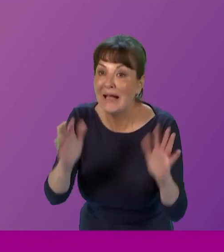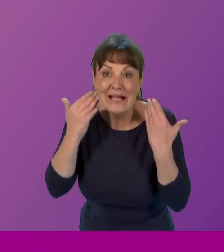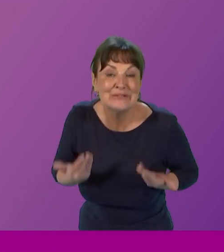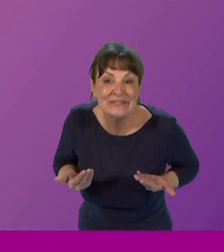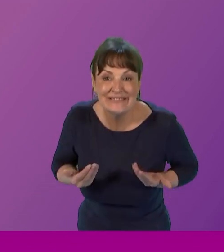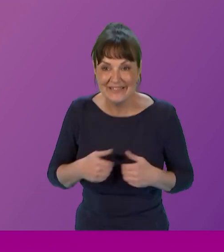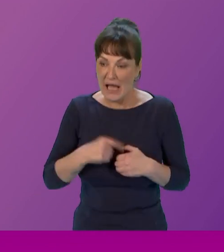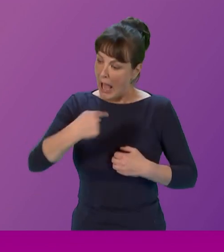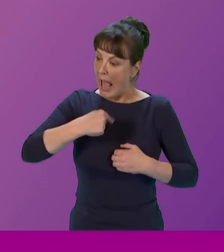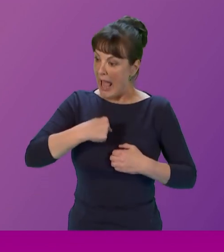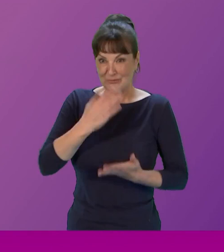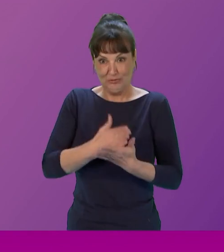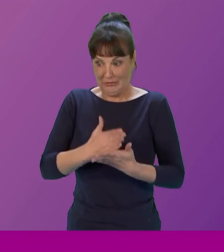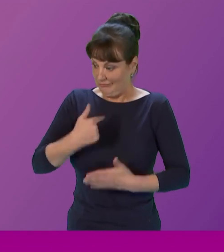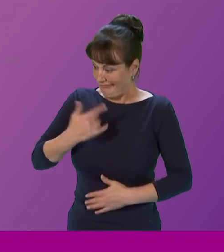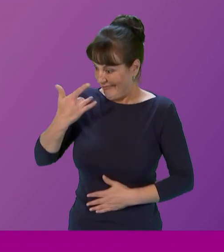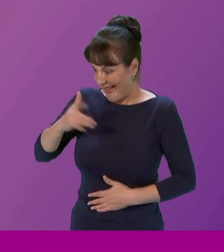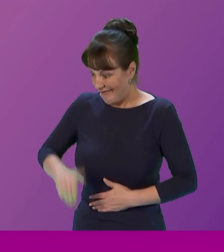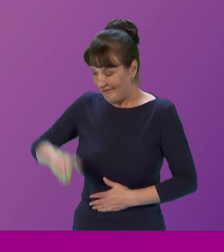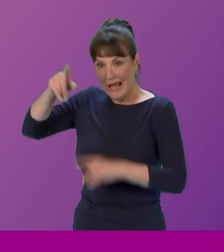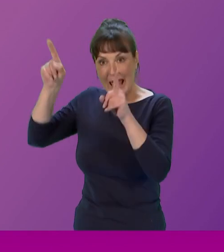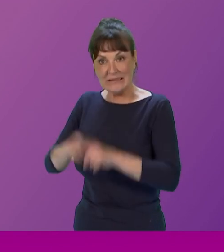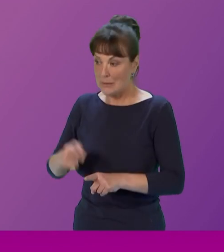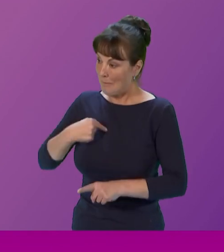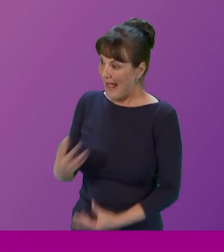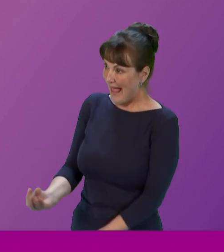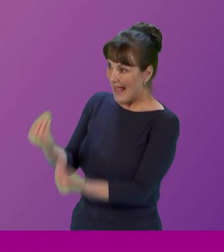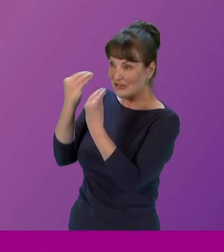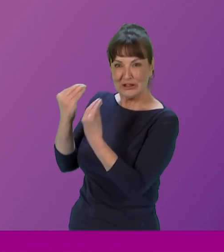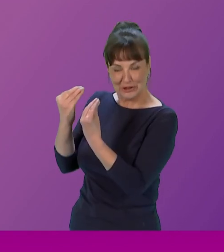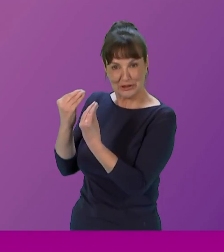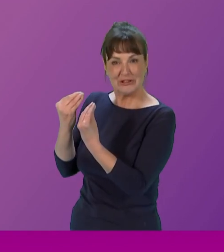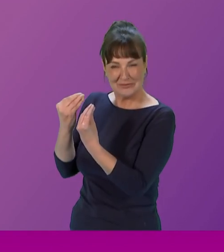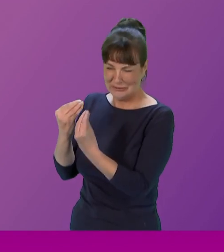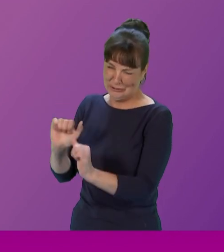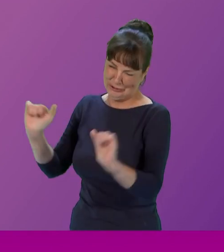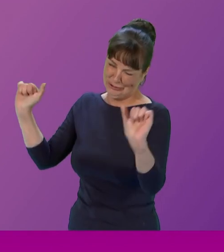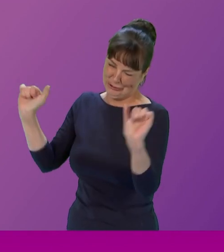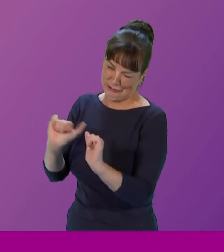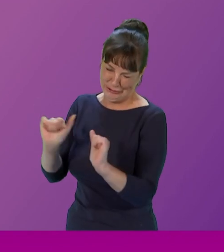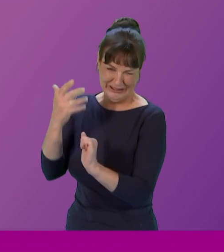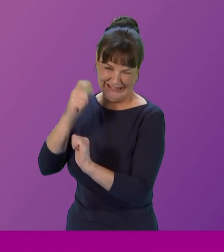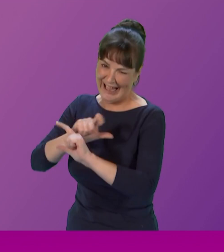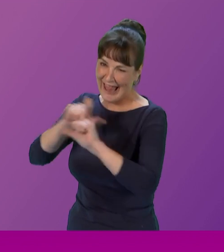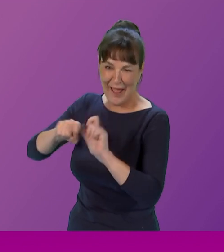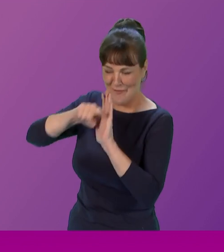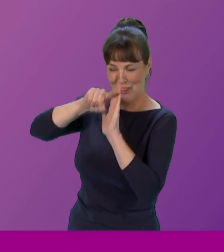education which very much is um has the imprint of coloniality on it